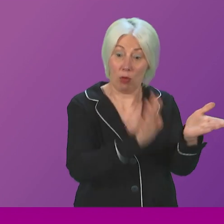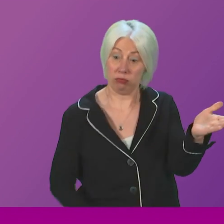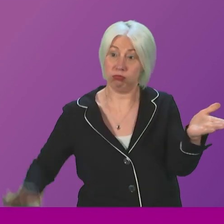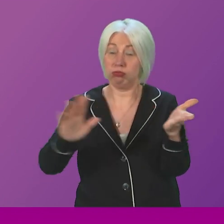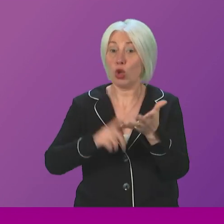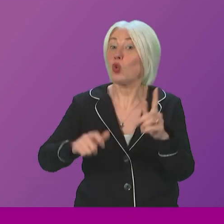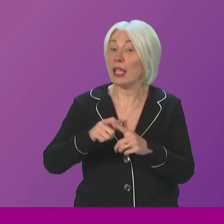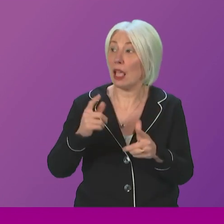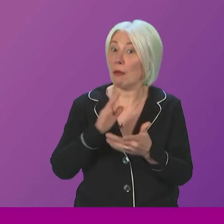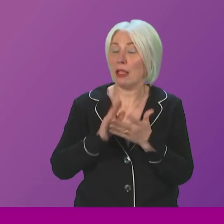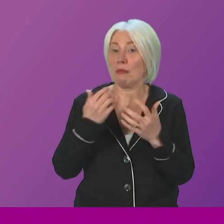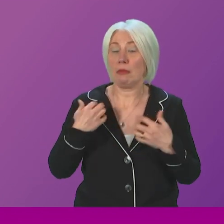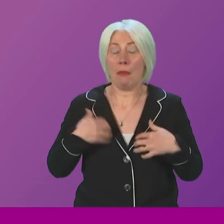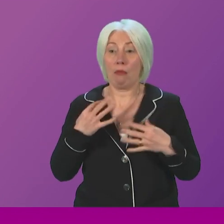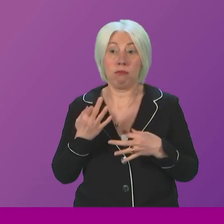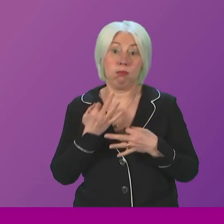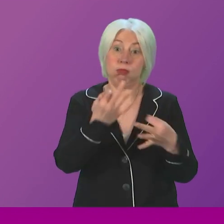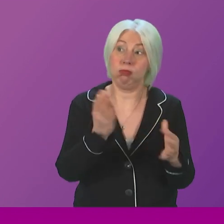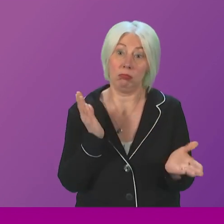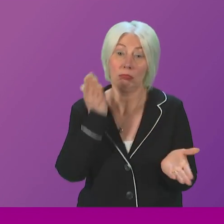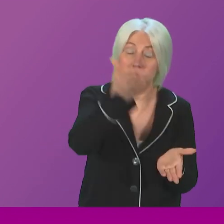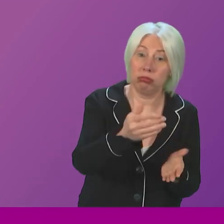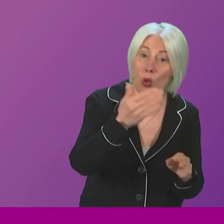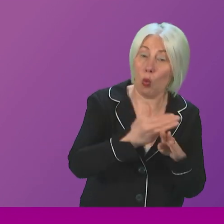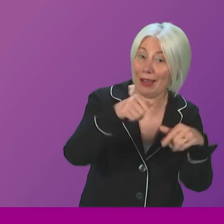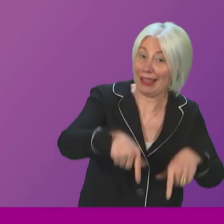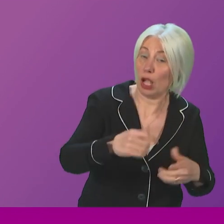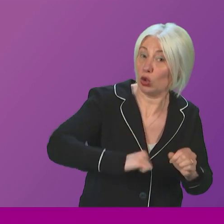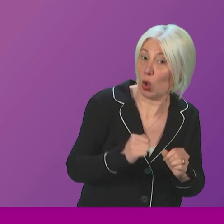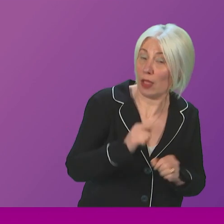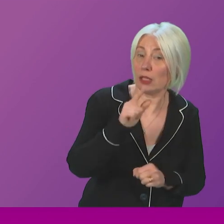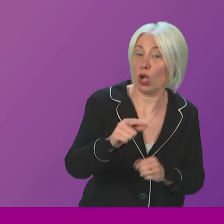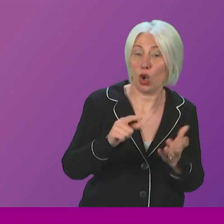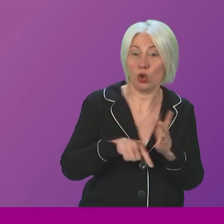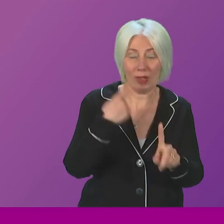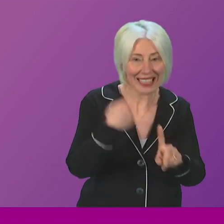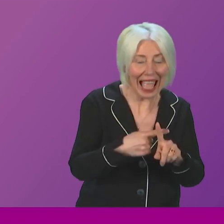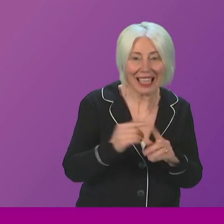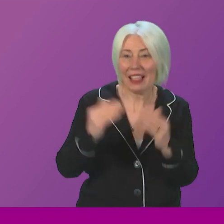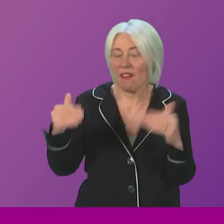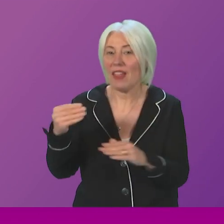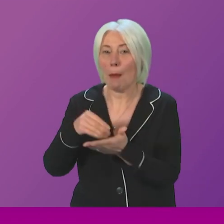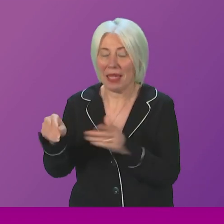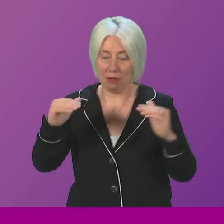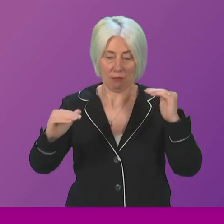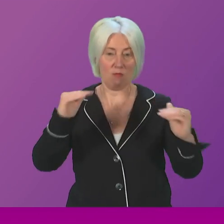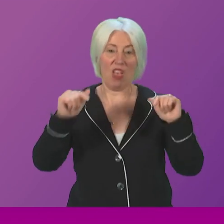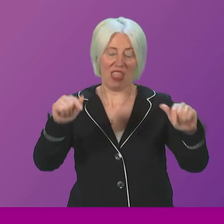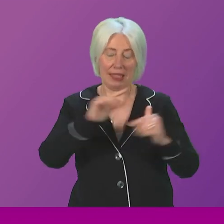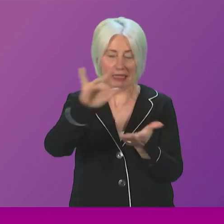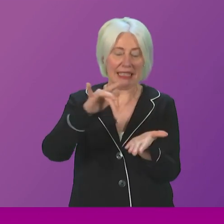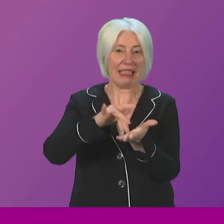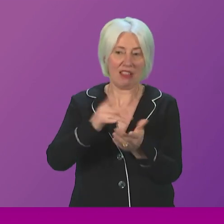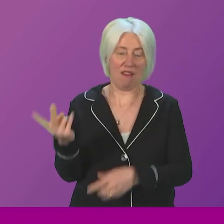attract them up here in Scotland. we'll put progressive taxation and fair pay at the heart of everything we do in the Scottish Government, a very